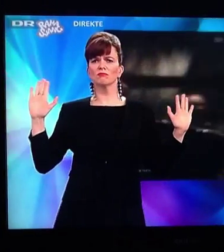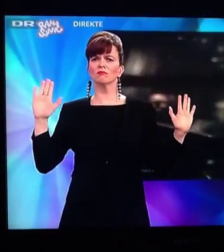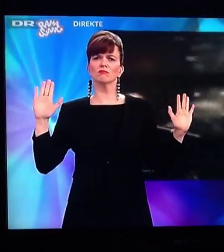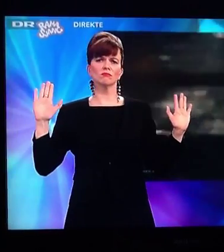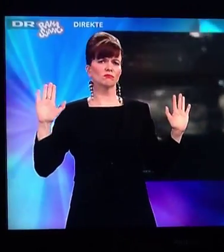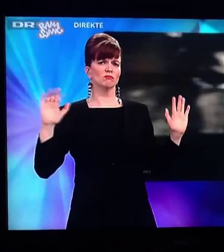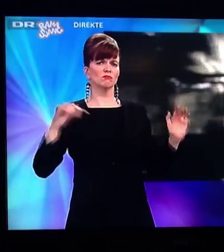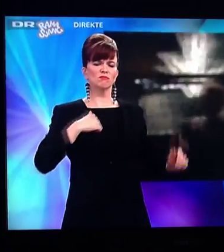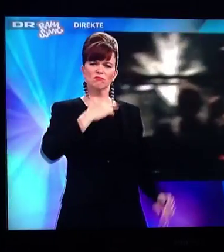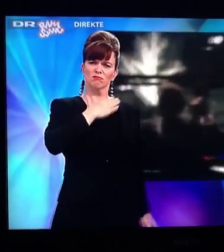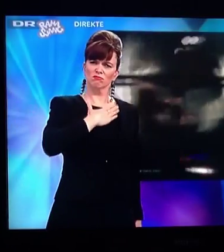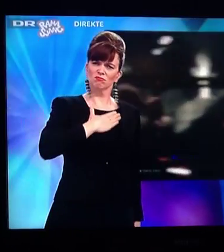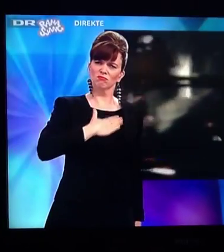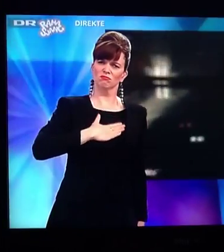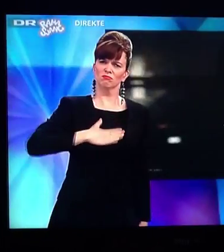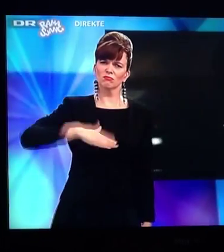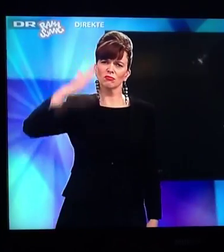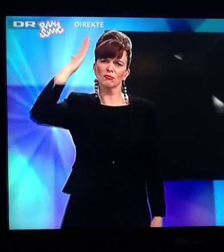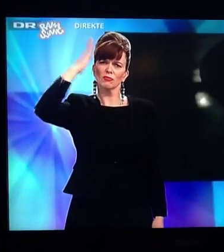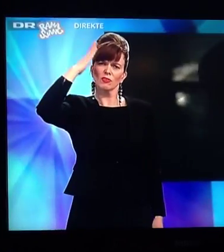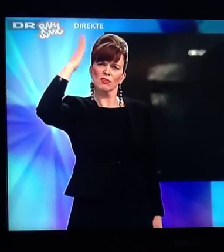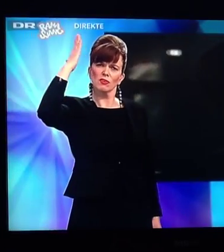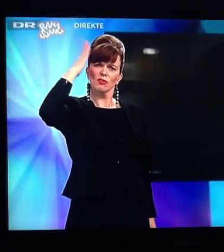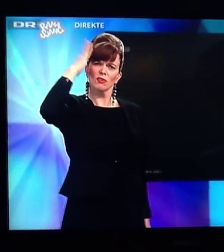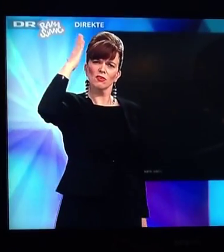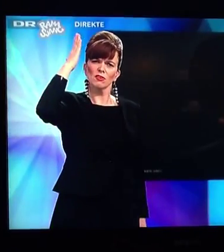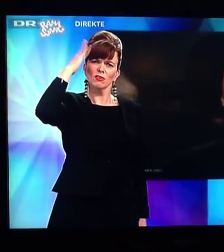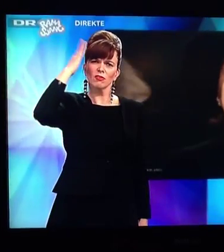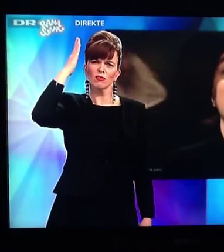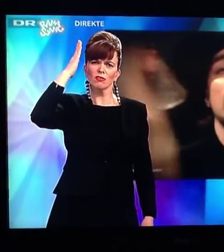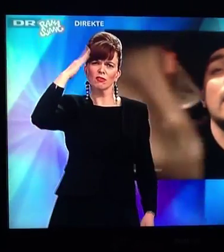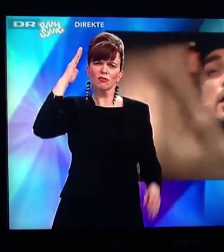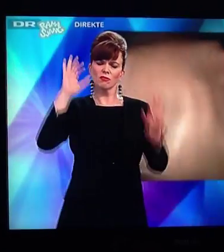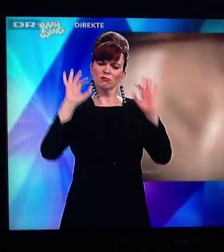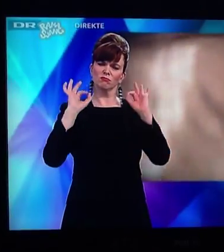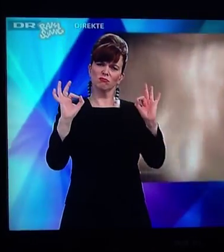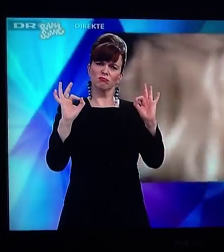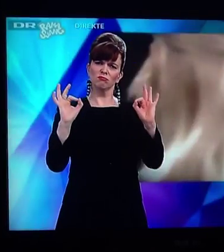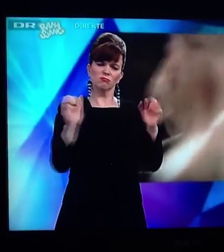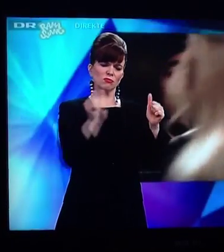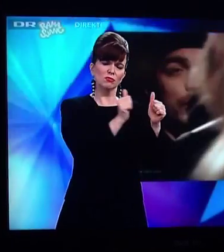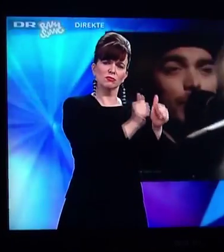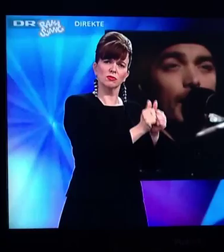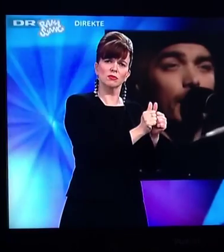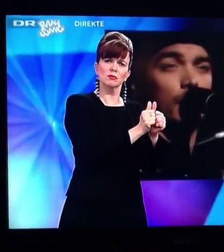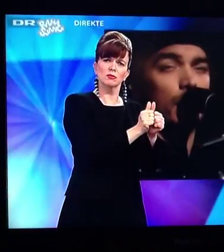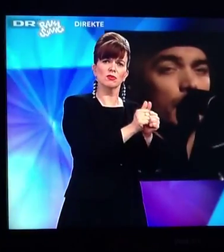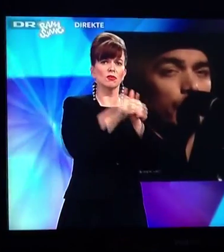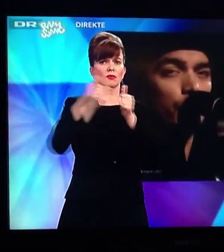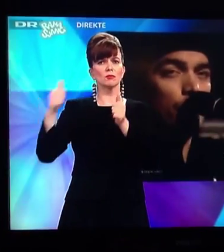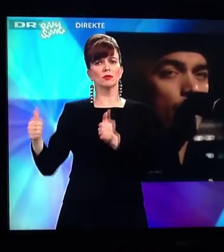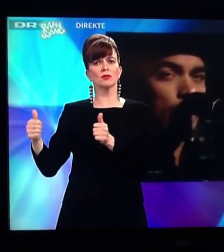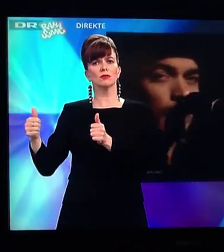I just want to know staying is better than the back.